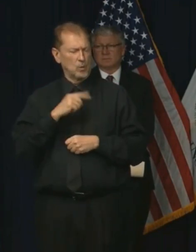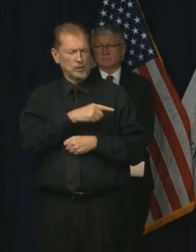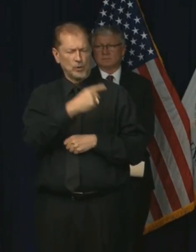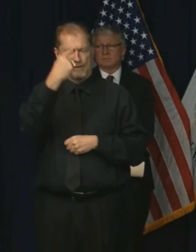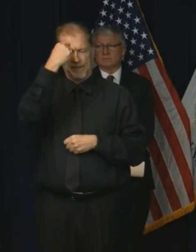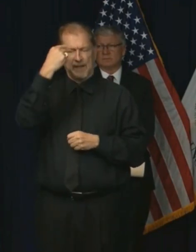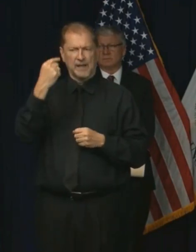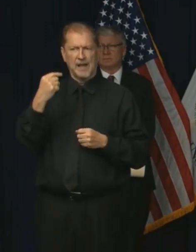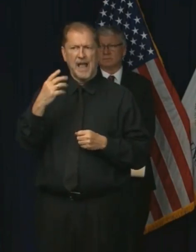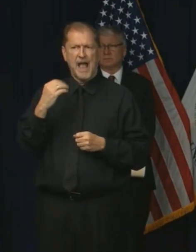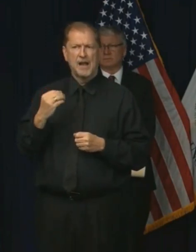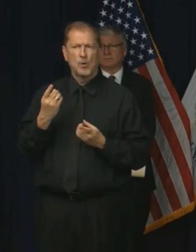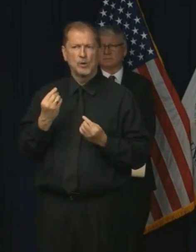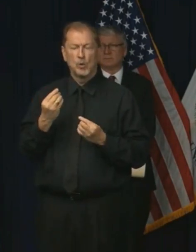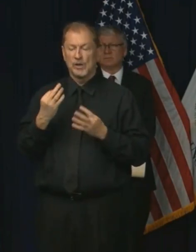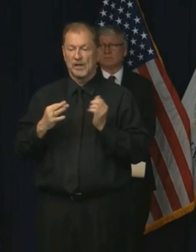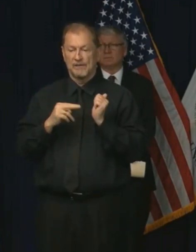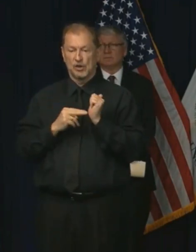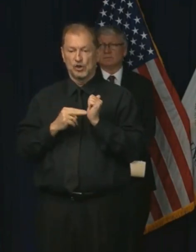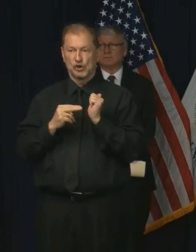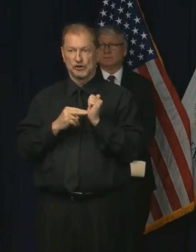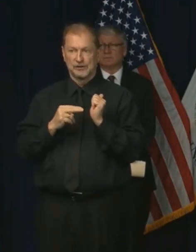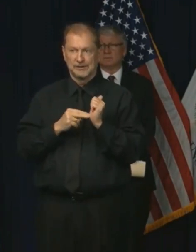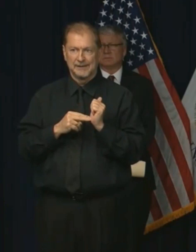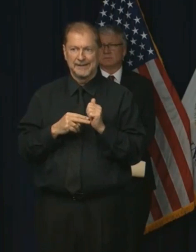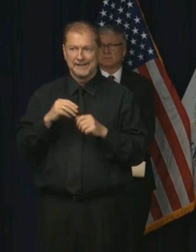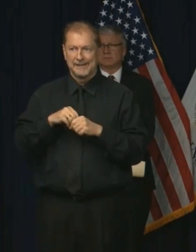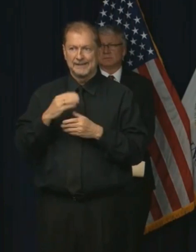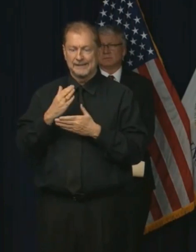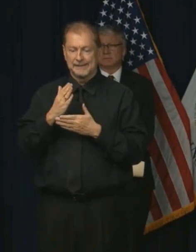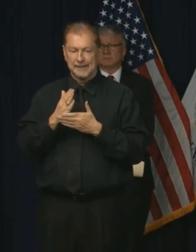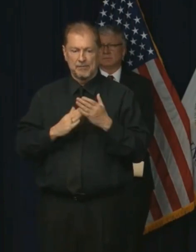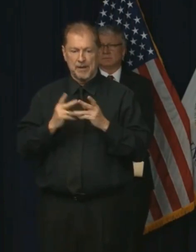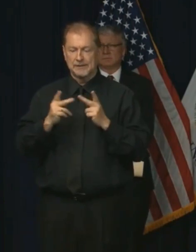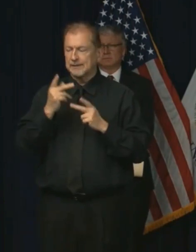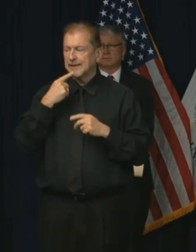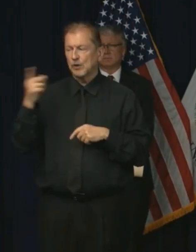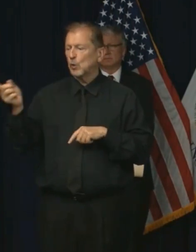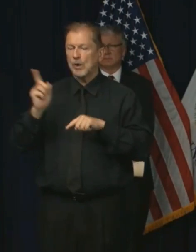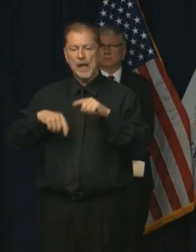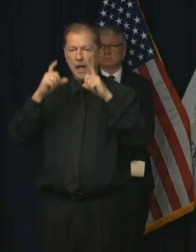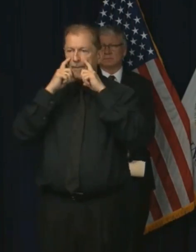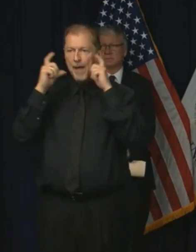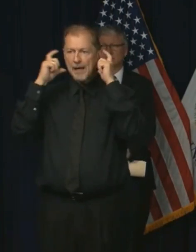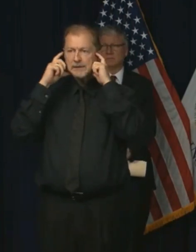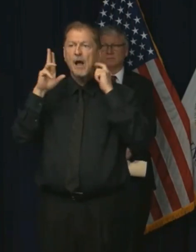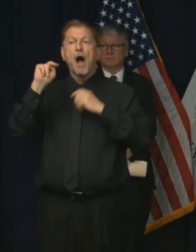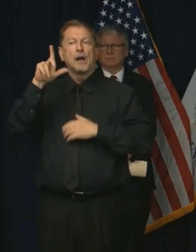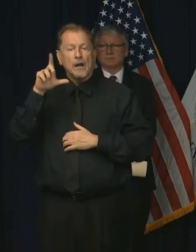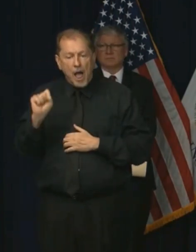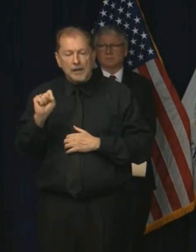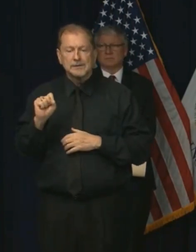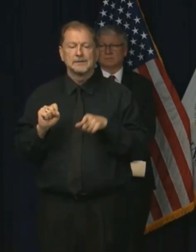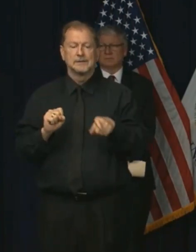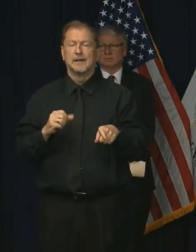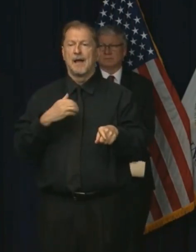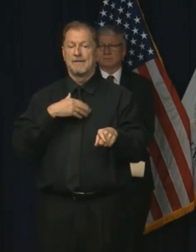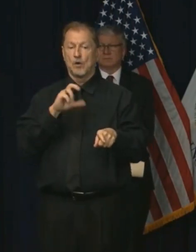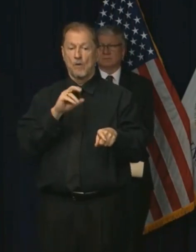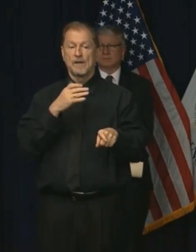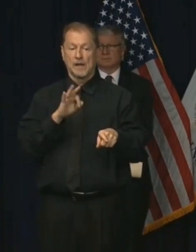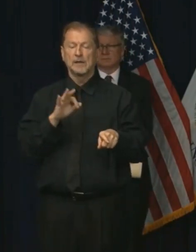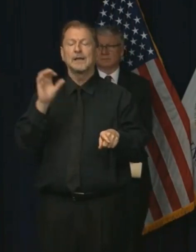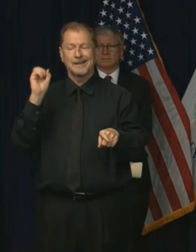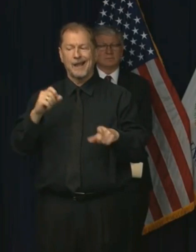be done if nurses are indeed in some facilities being told, don't wear a mask unless you are treating a COVID-19 patient.